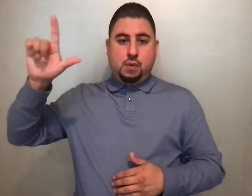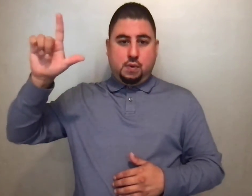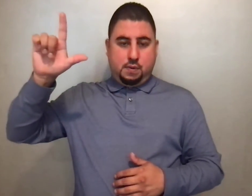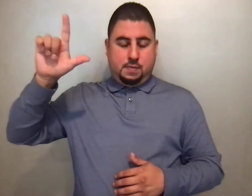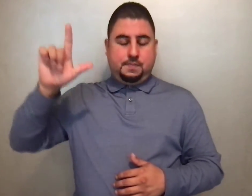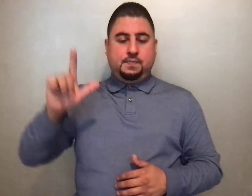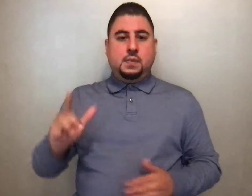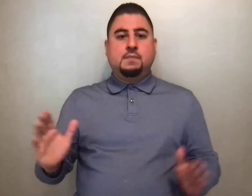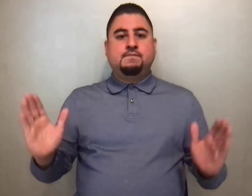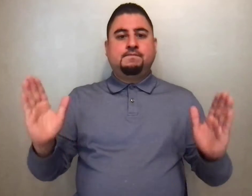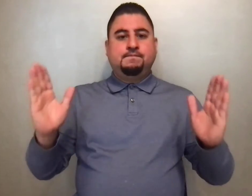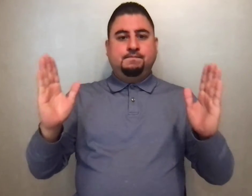Amen.